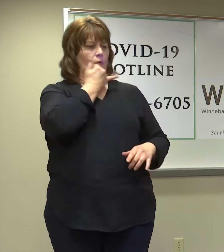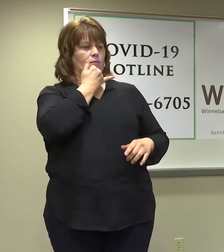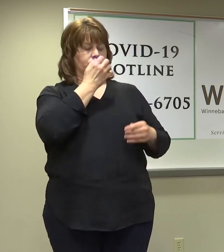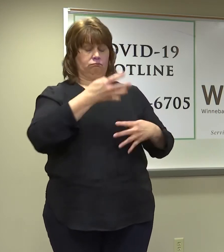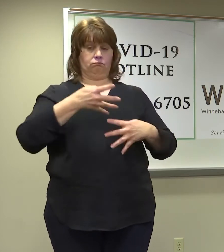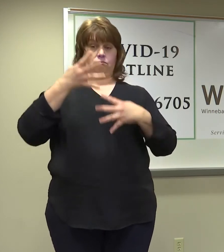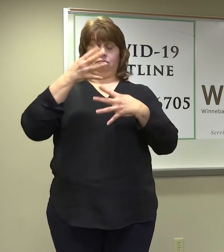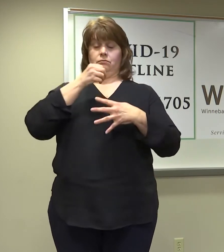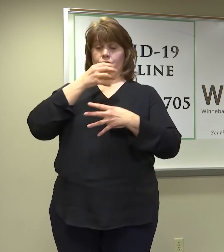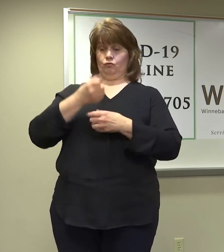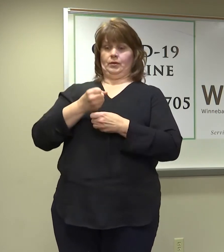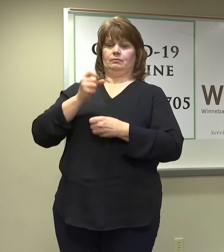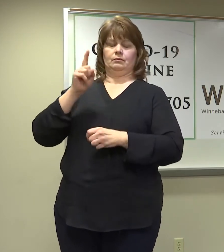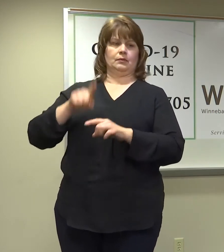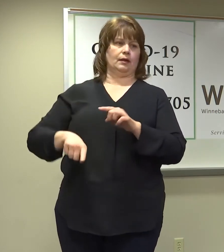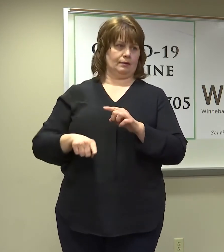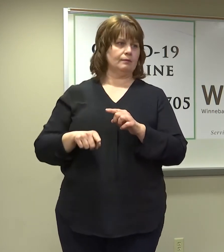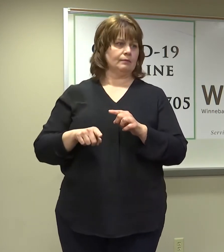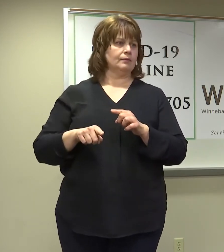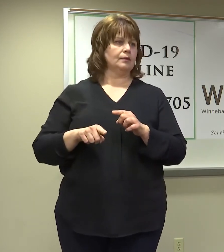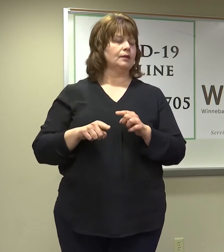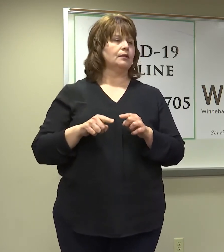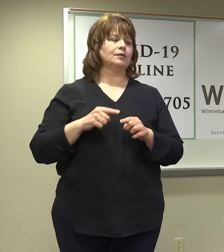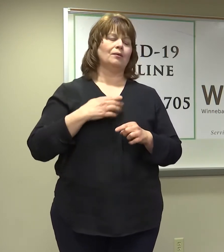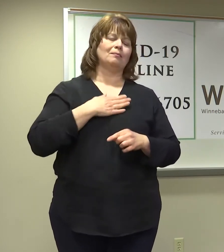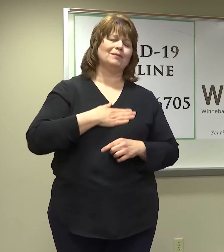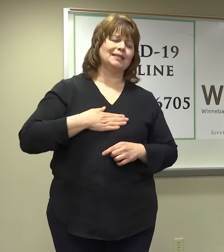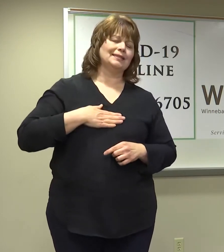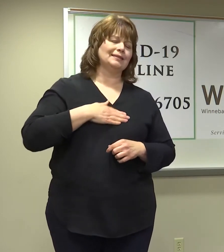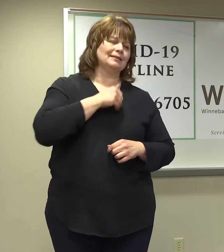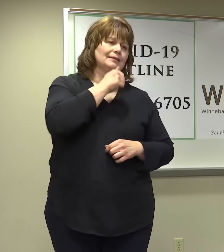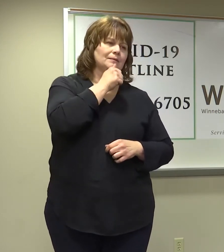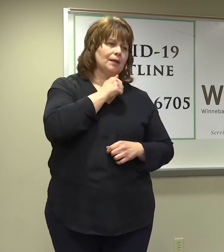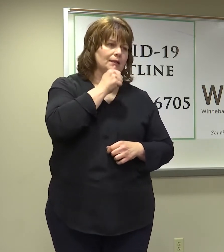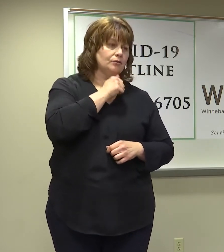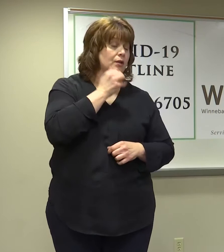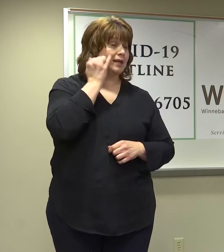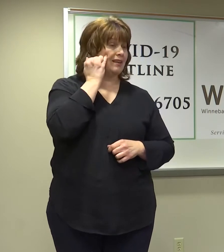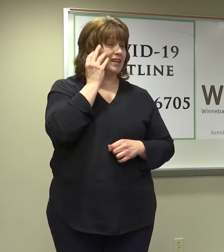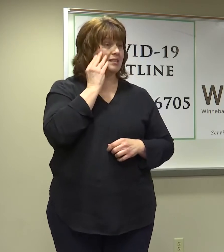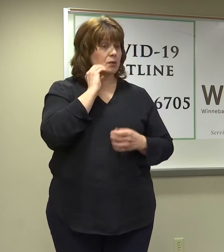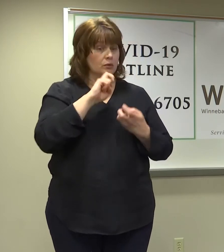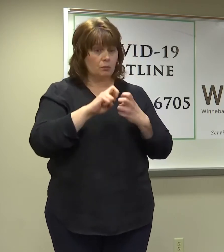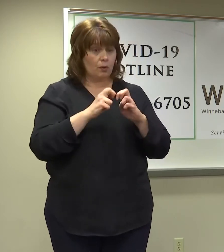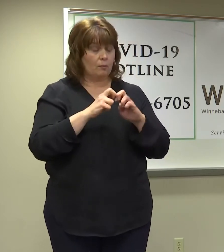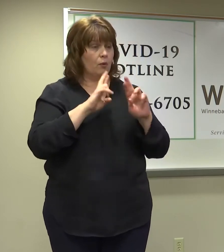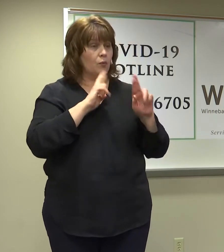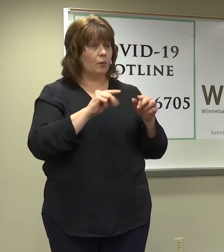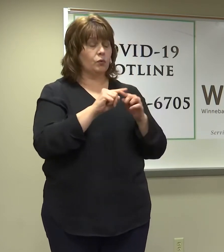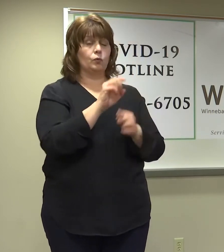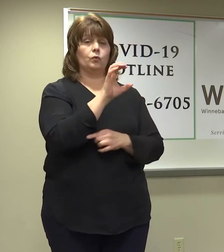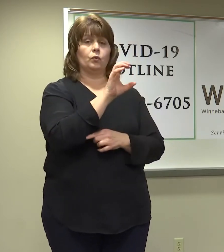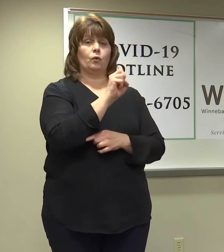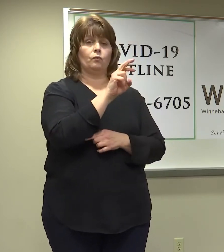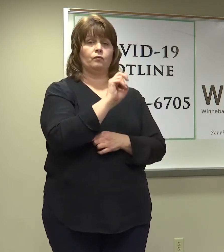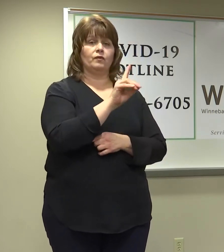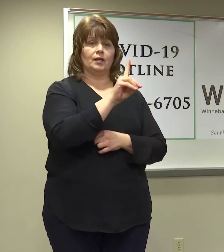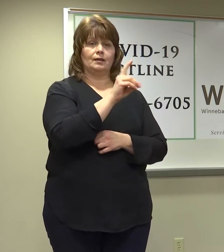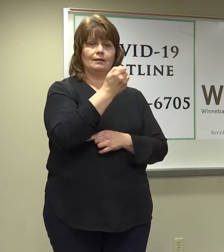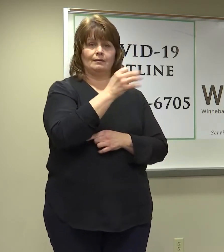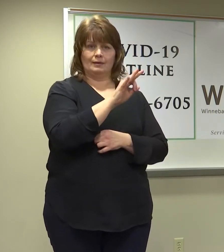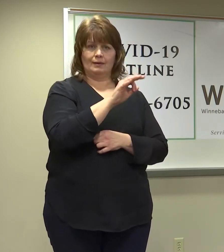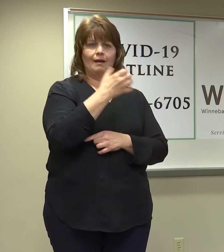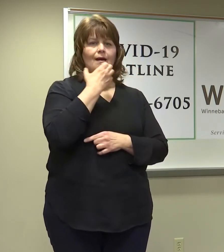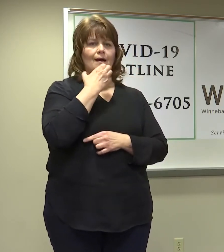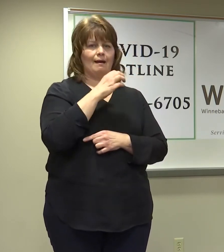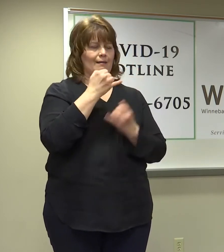not trusted. And please be patient and report any problems that you have to the COVID-19 hotline. But